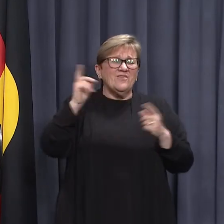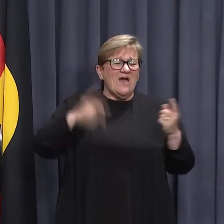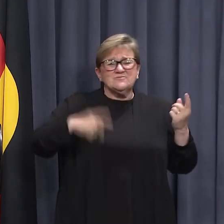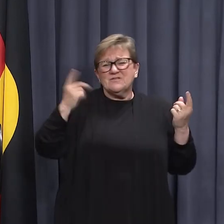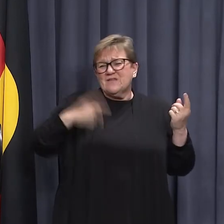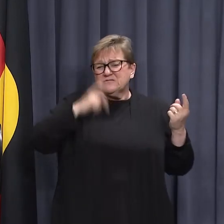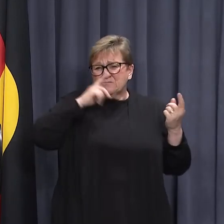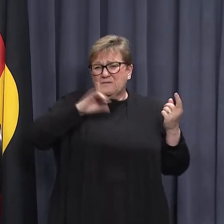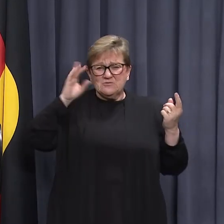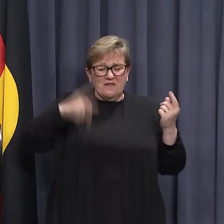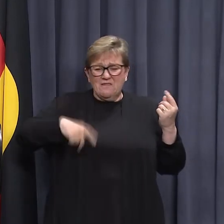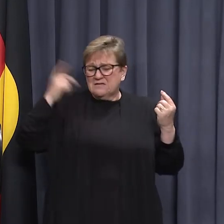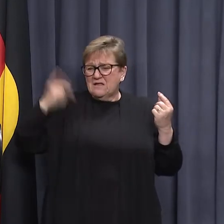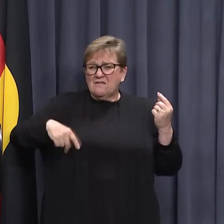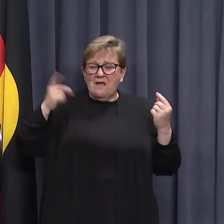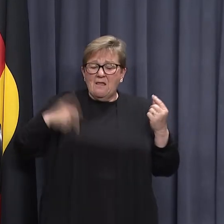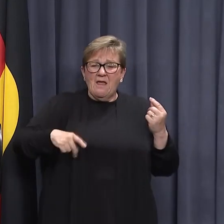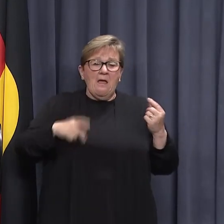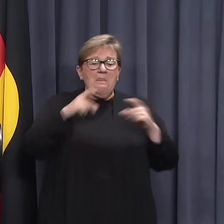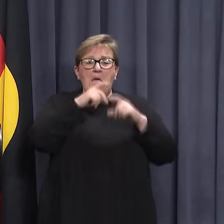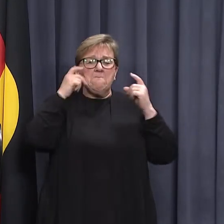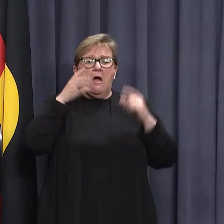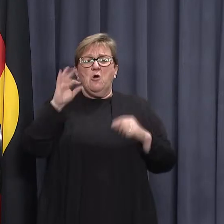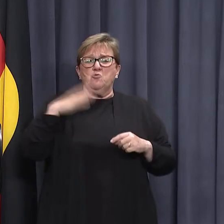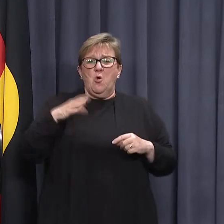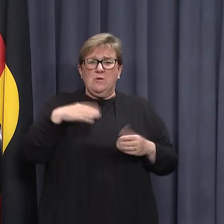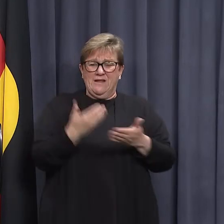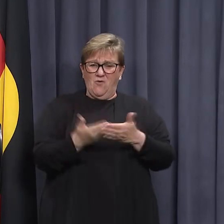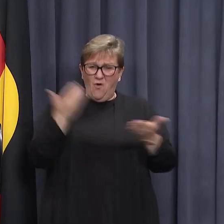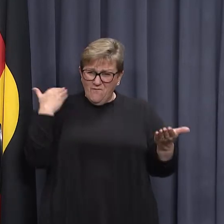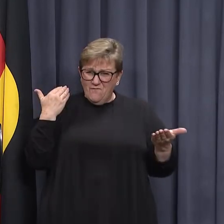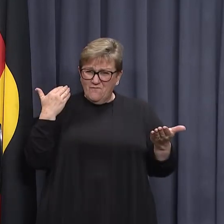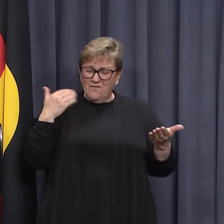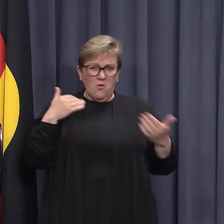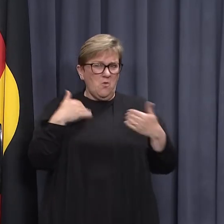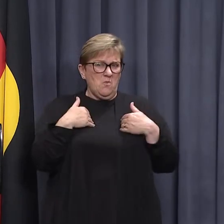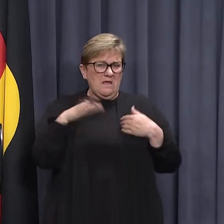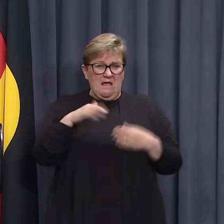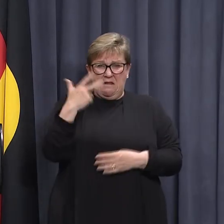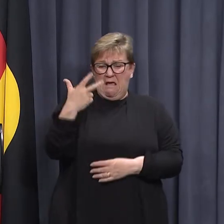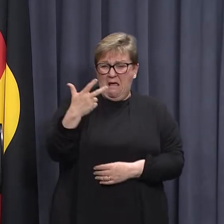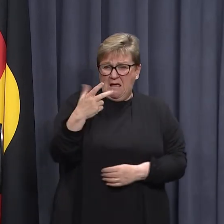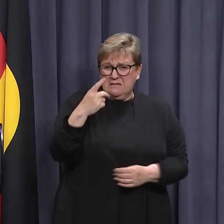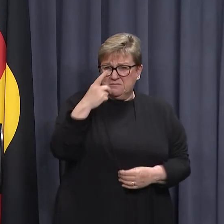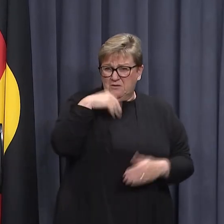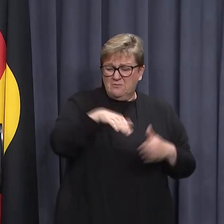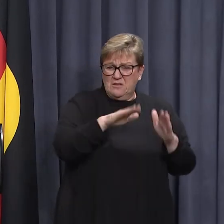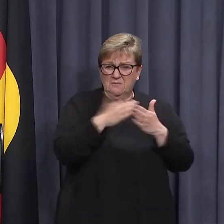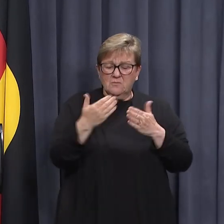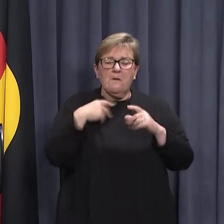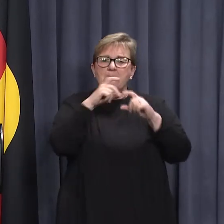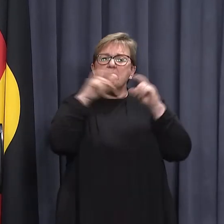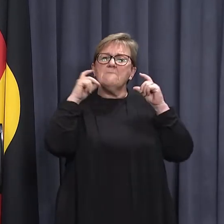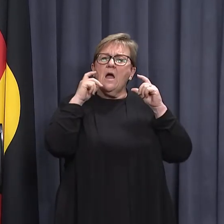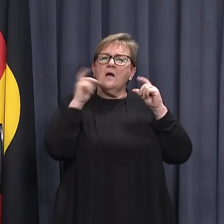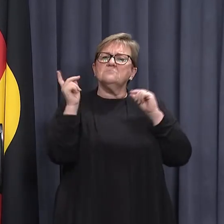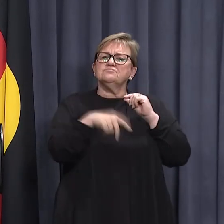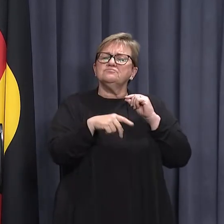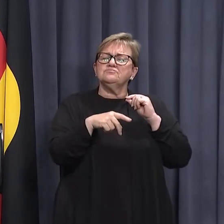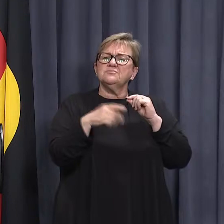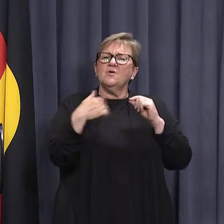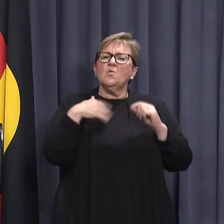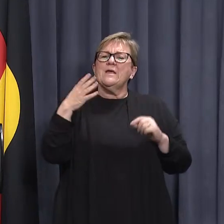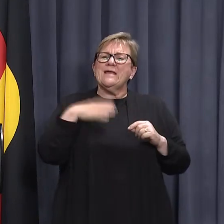thousands of cases a day and they removed mask wearing. So we've had, what, about eight cases in the community. We've put mask wearing in place. But